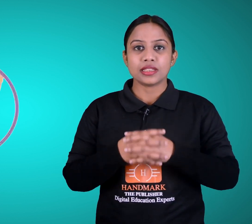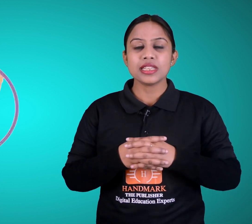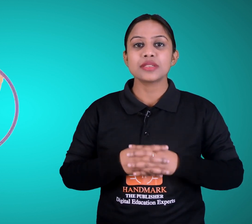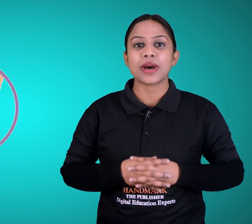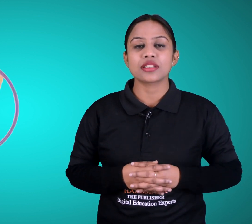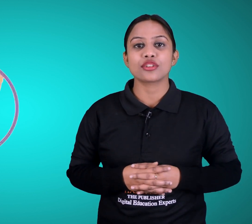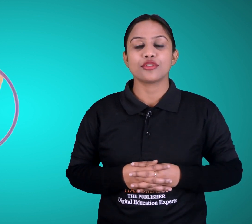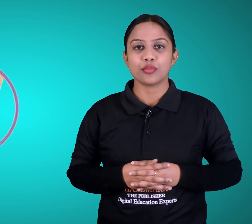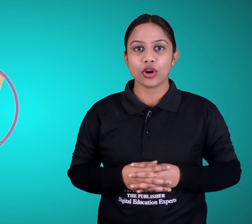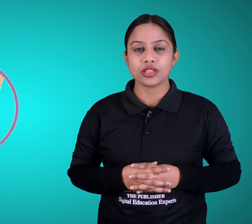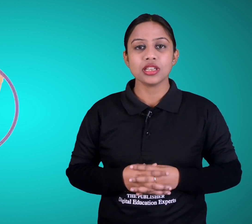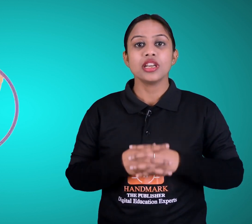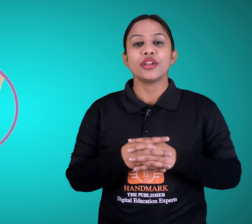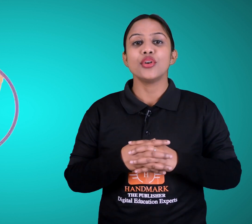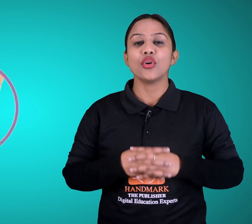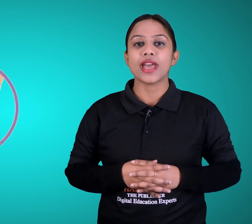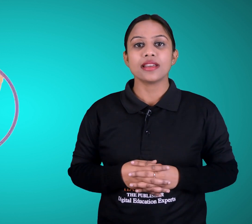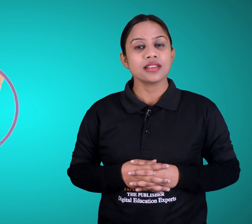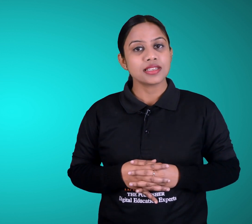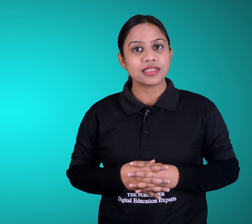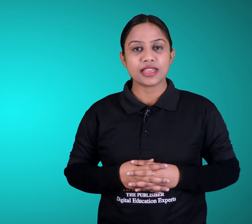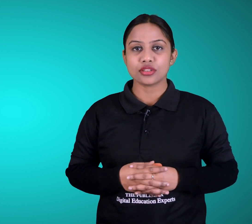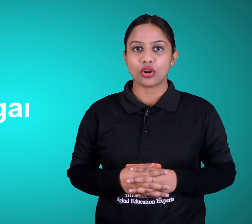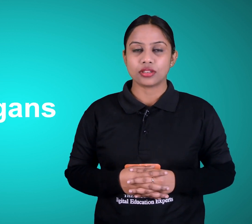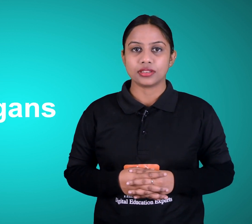these parts of our body known as sense organs